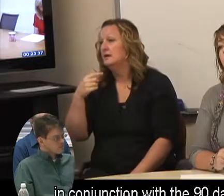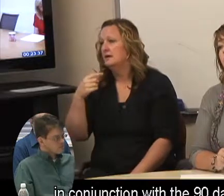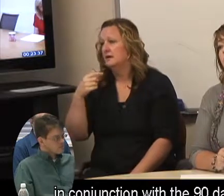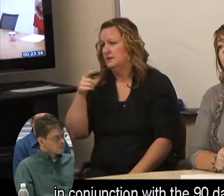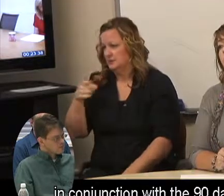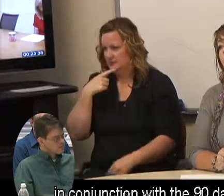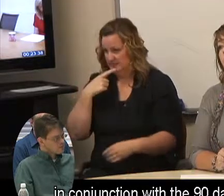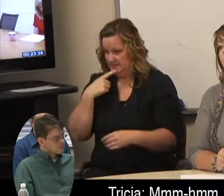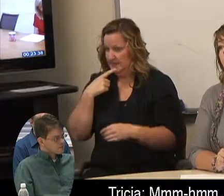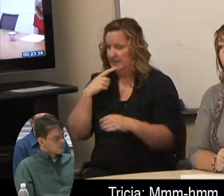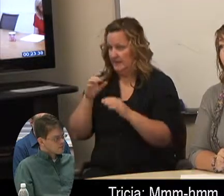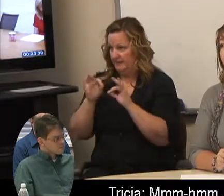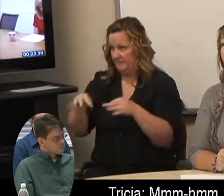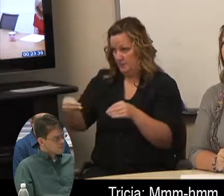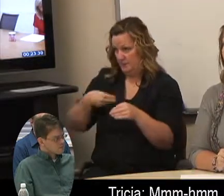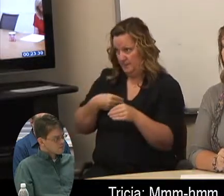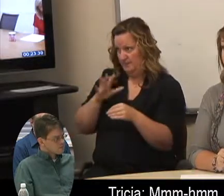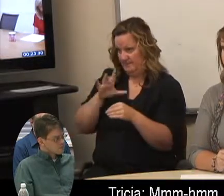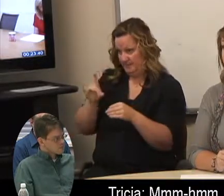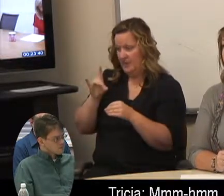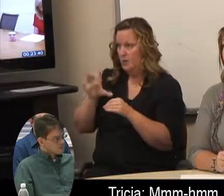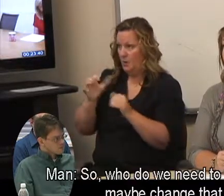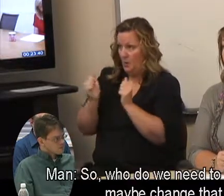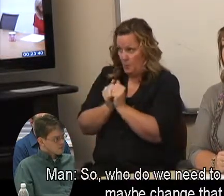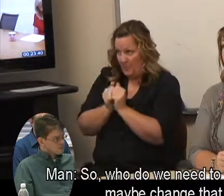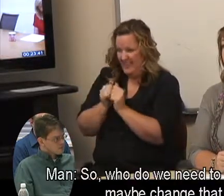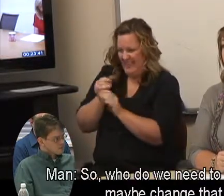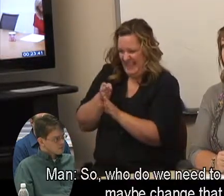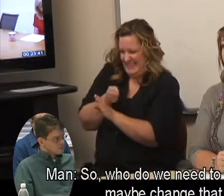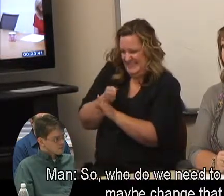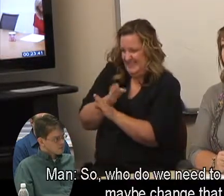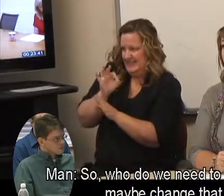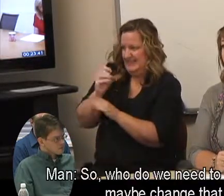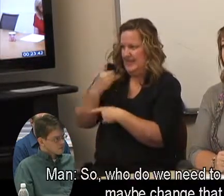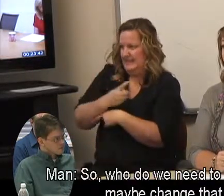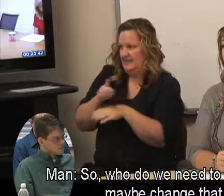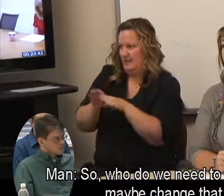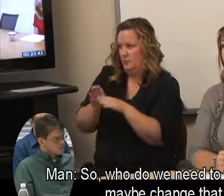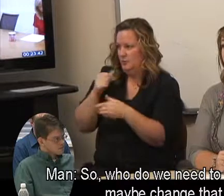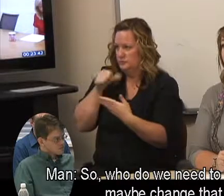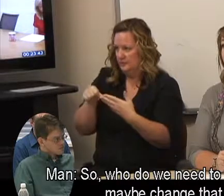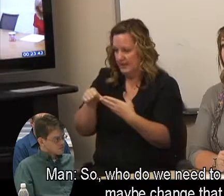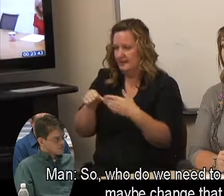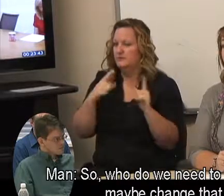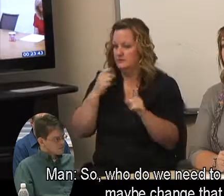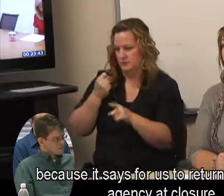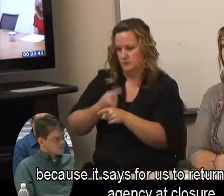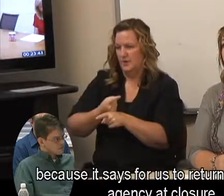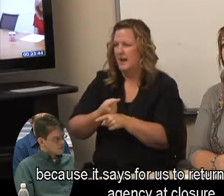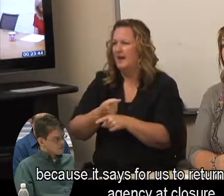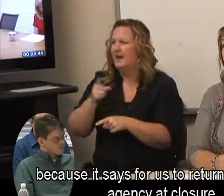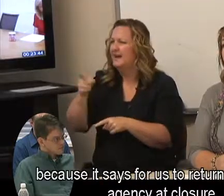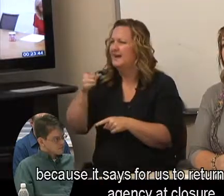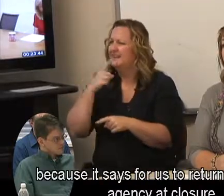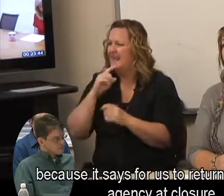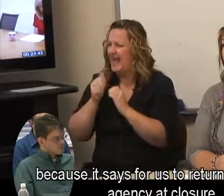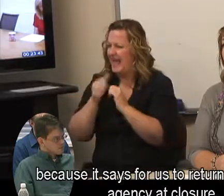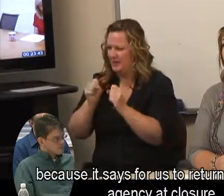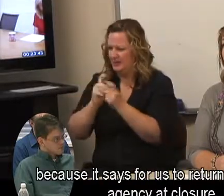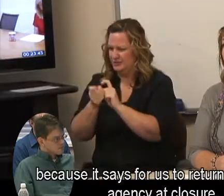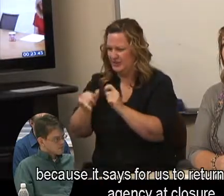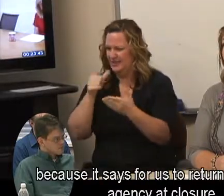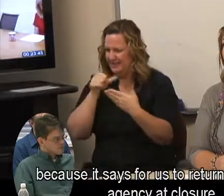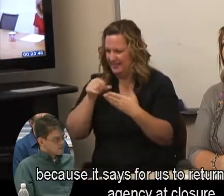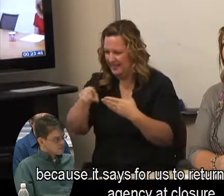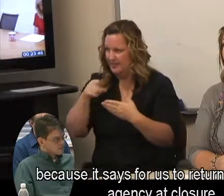in conjunction with the 90-day letter. So who do we need to contact to maybe change that? Because it says for us to return to the referring